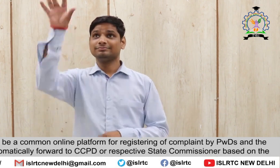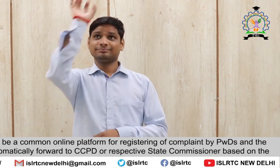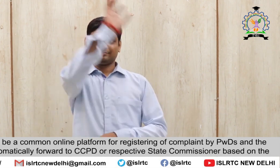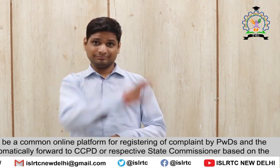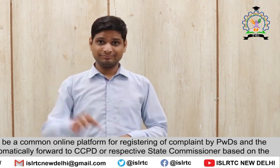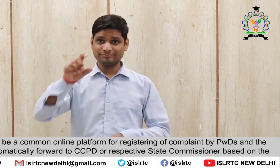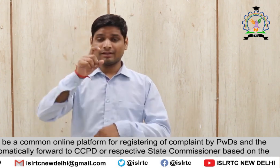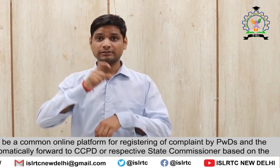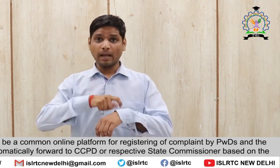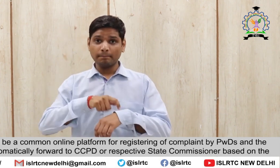SCPD